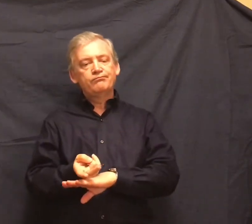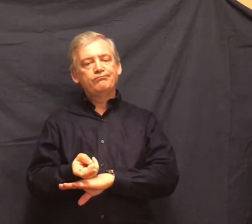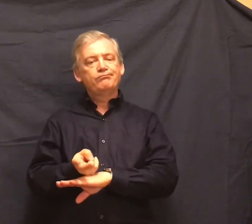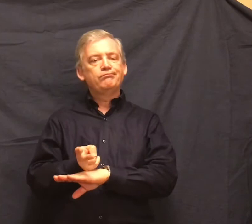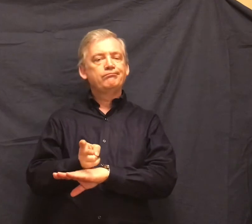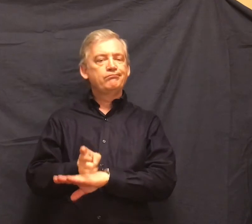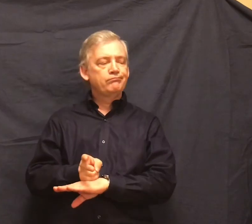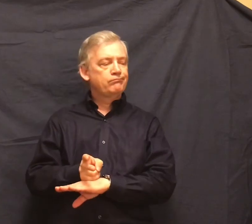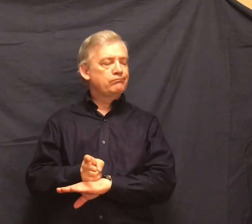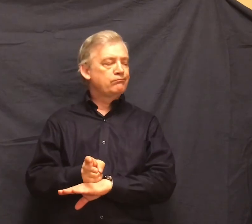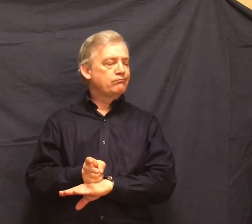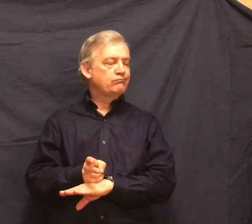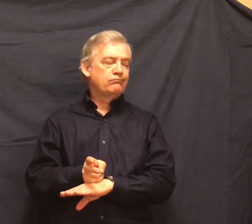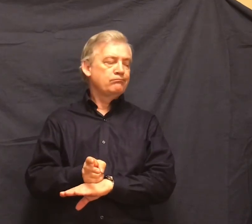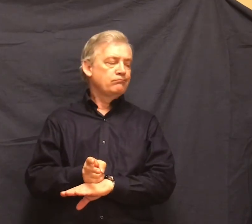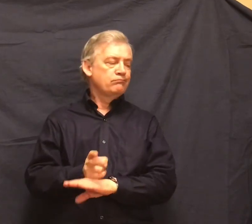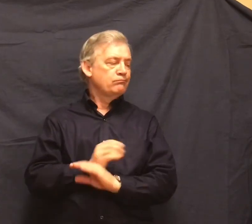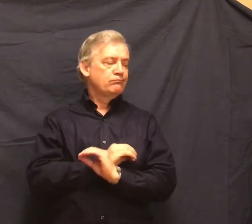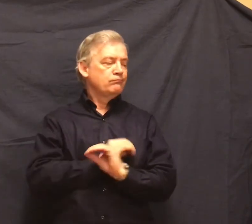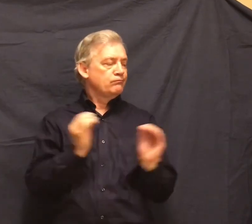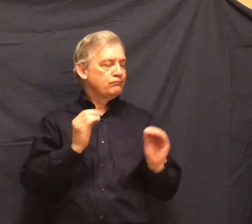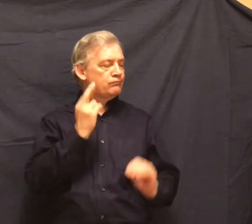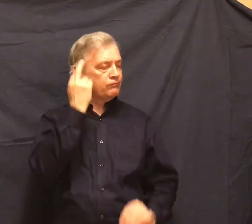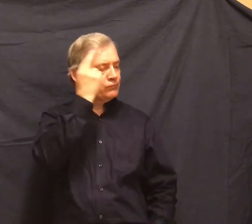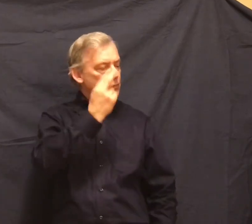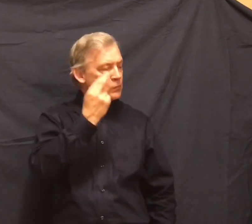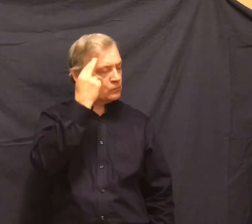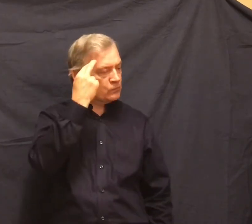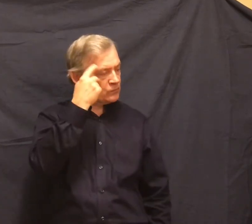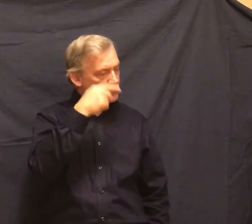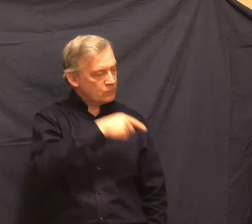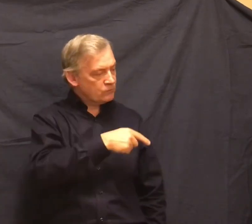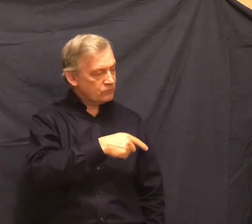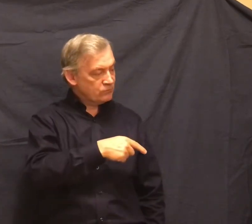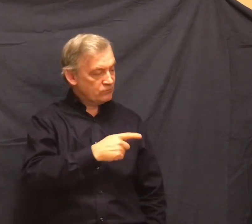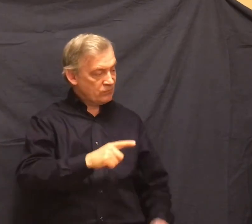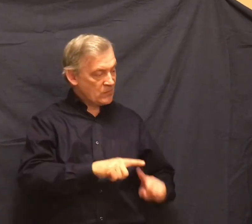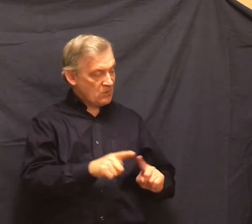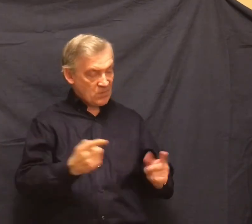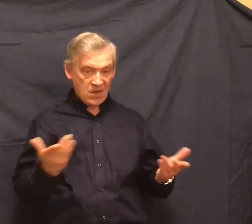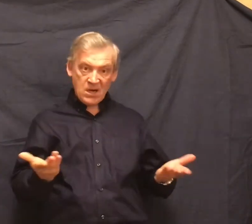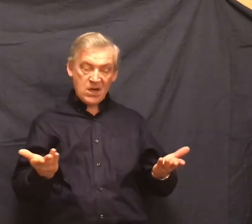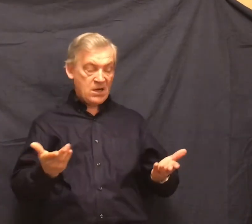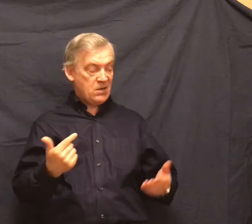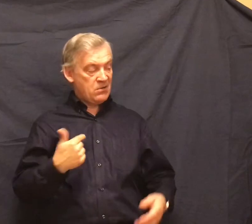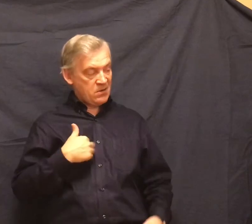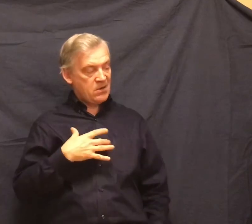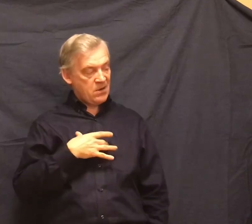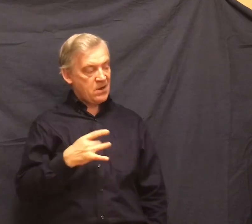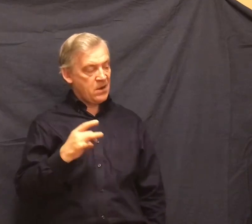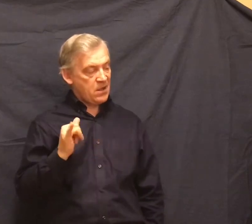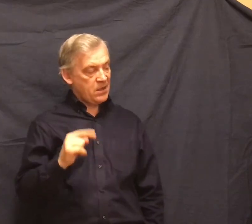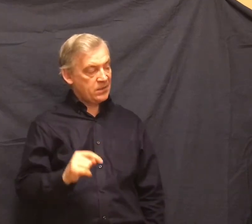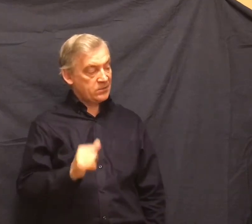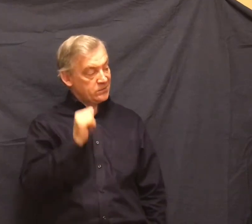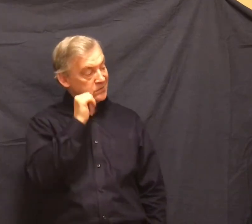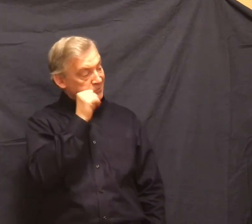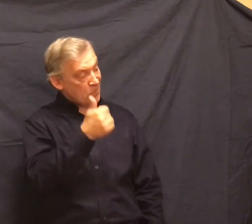No reason at all for you. I like it here. Tomorrow, we're going to go to work. I seen thrashing